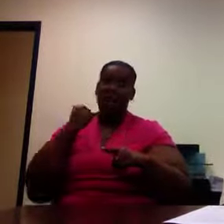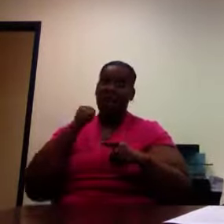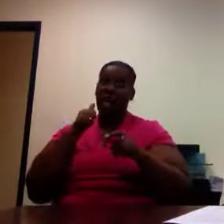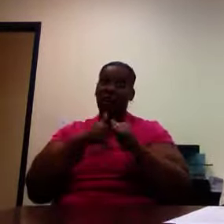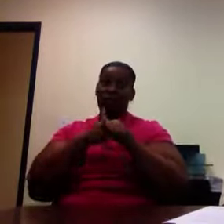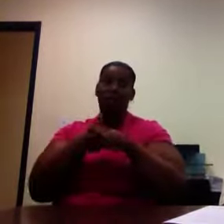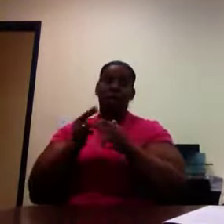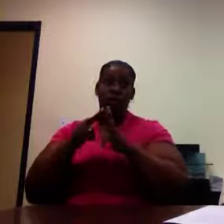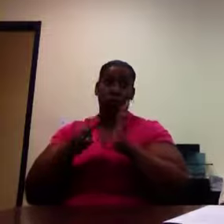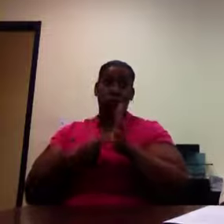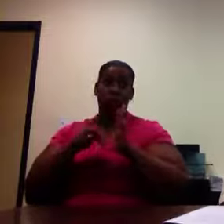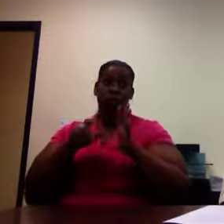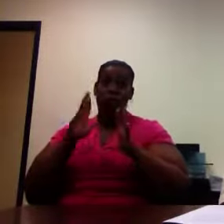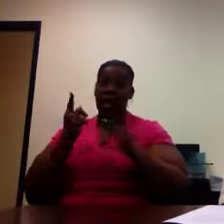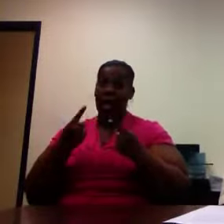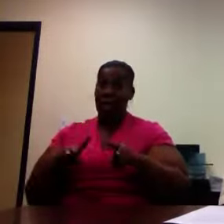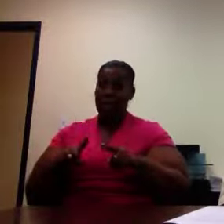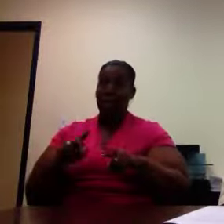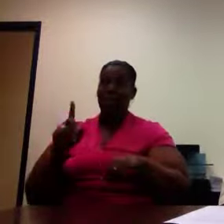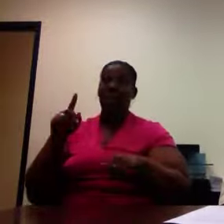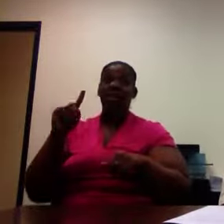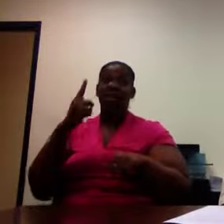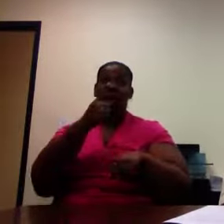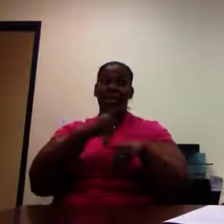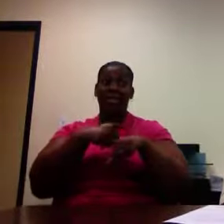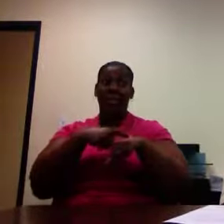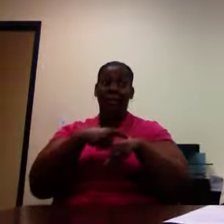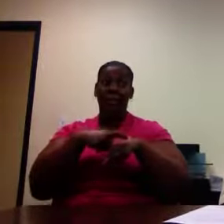So, for the first offense, get counseling and guidance.